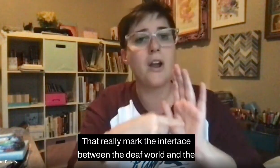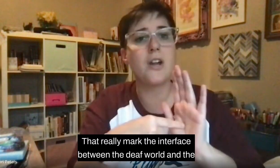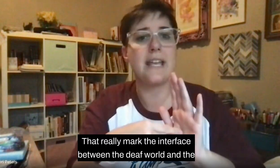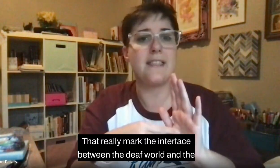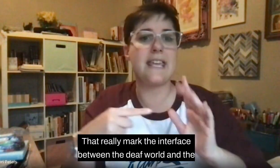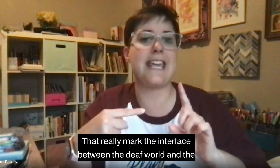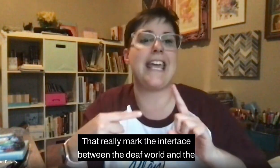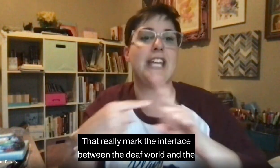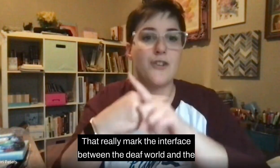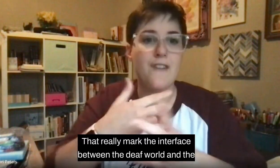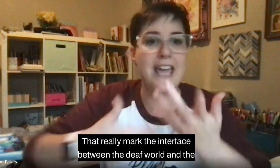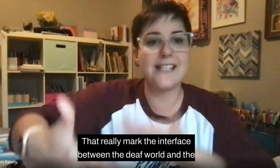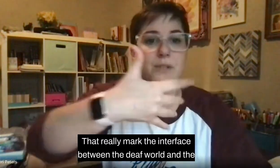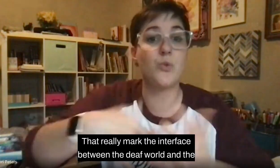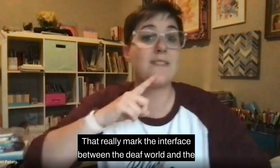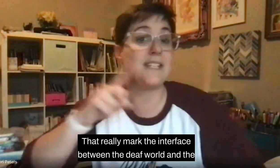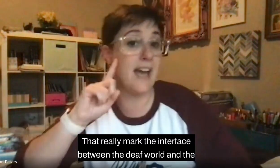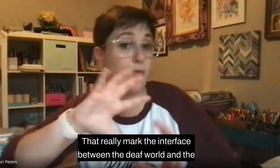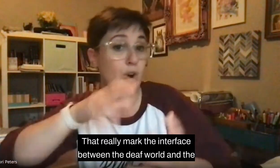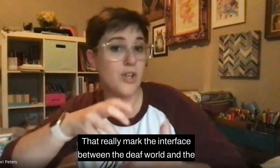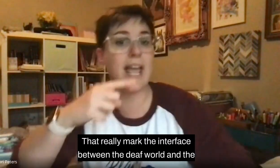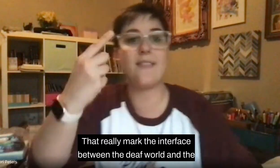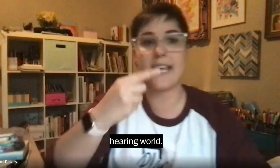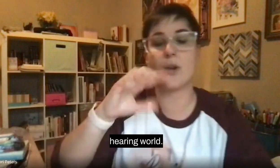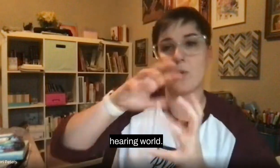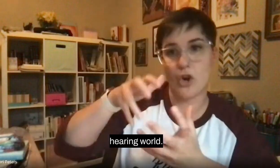the interface between the deaf world and the hearing world.